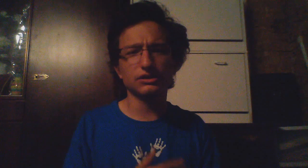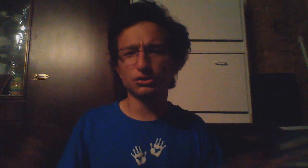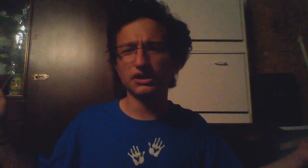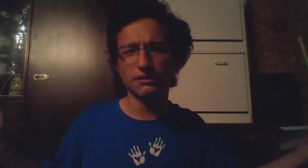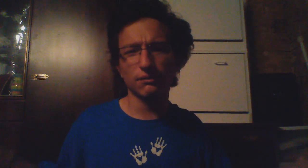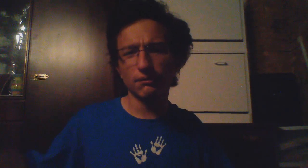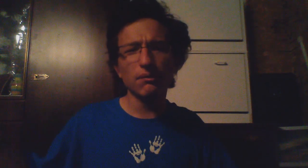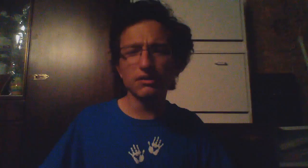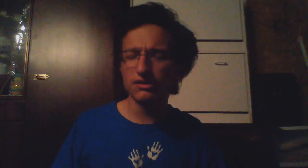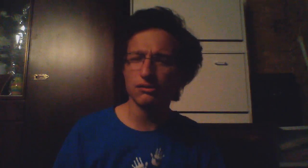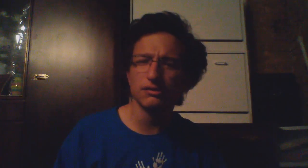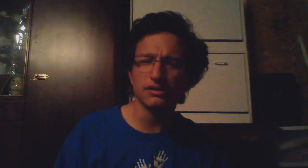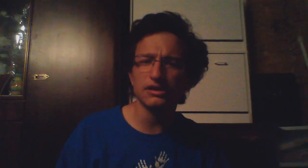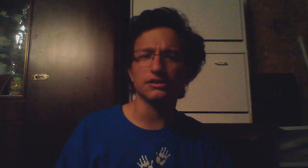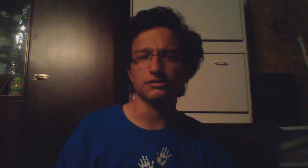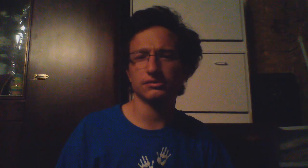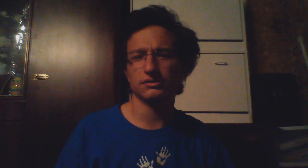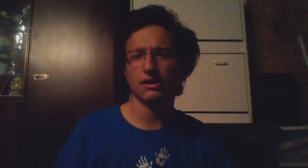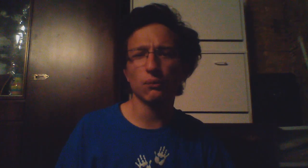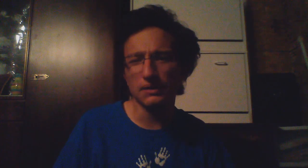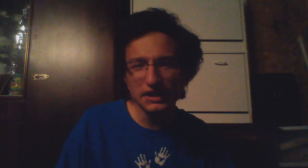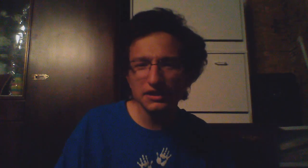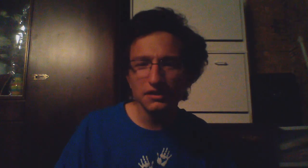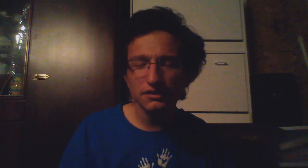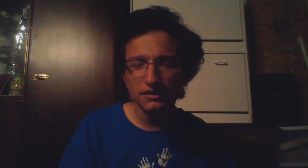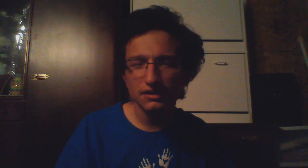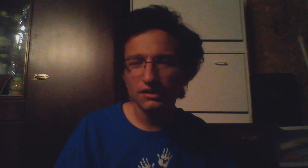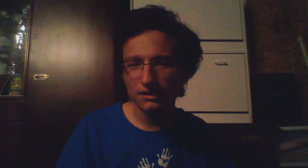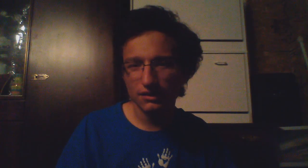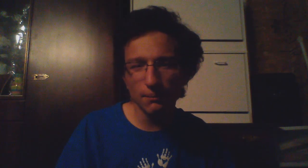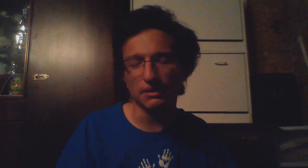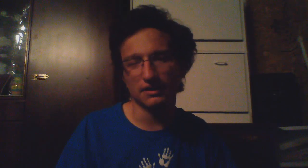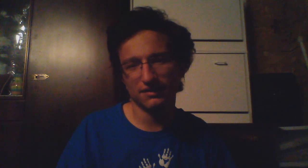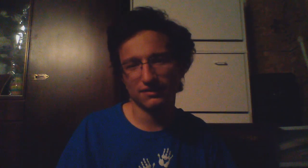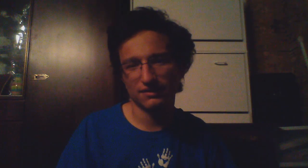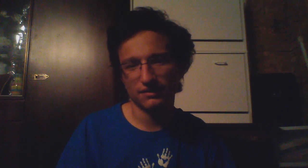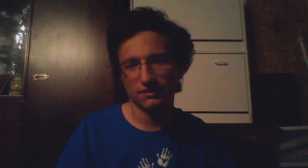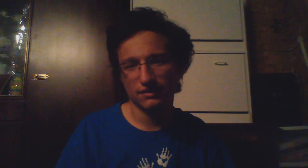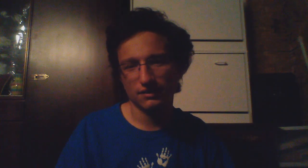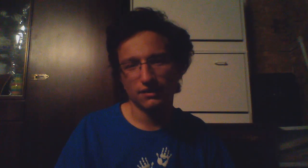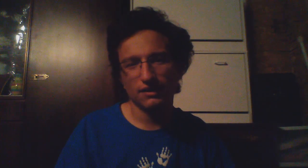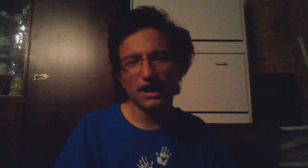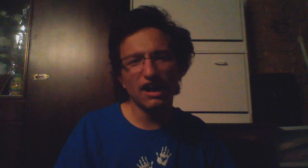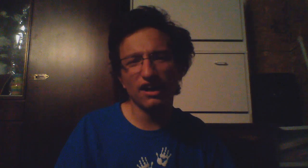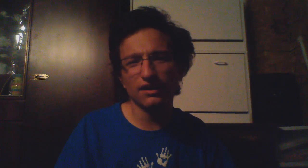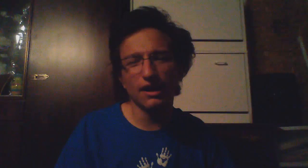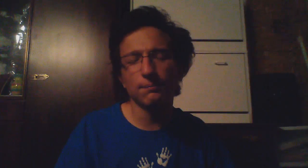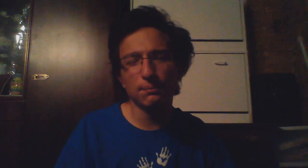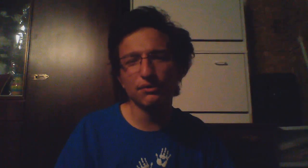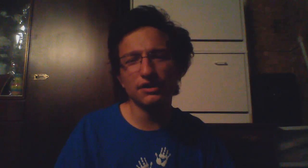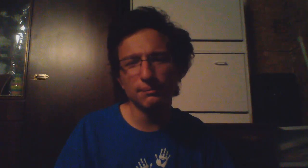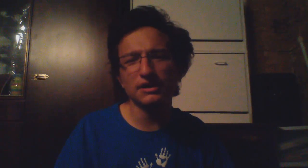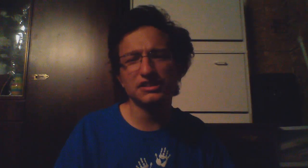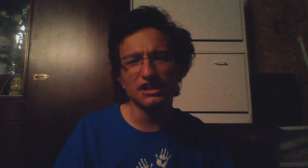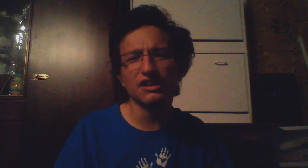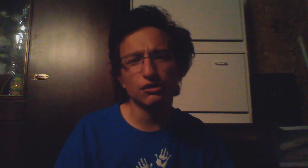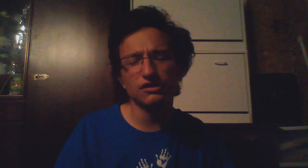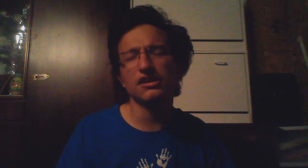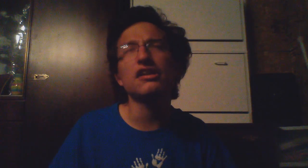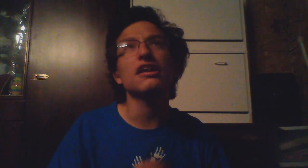enjoy it what did you really lose a week come on I I pretty much can guarantee that